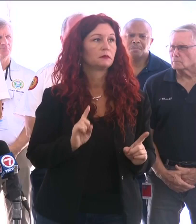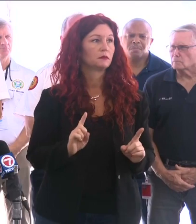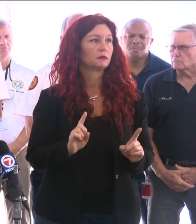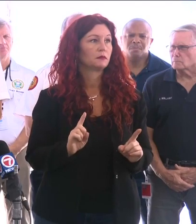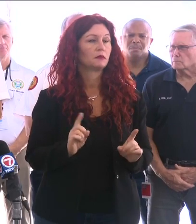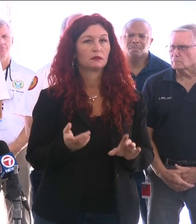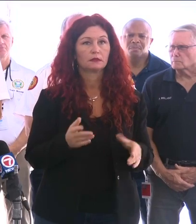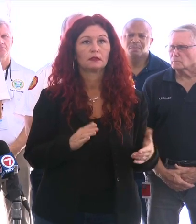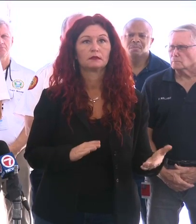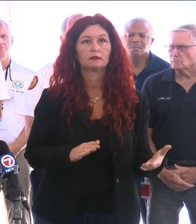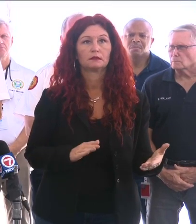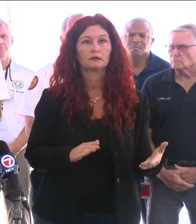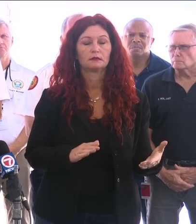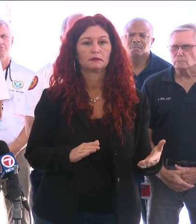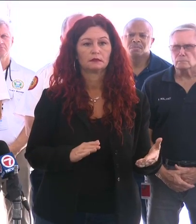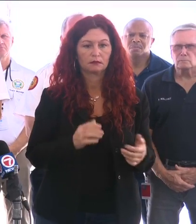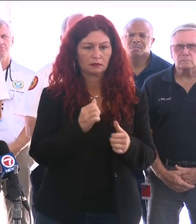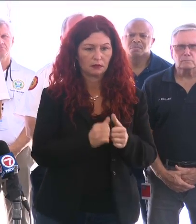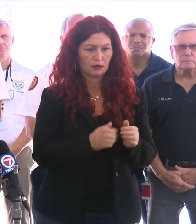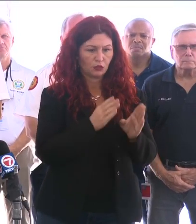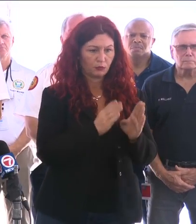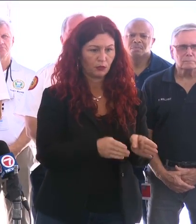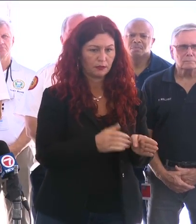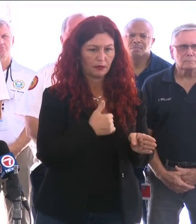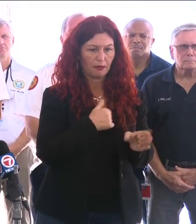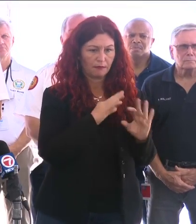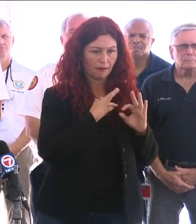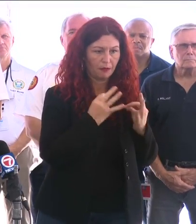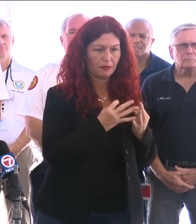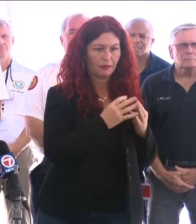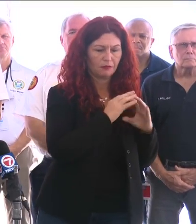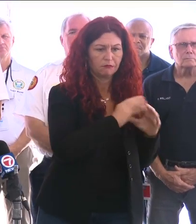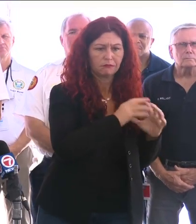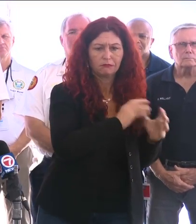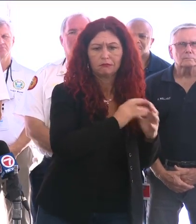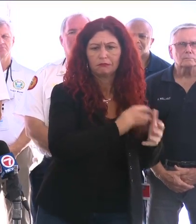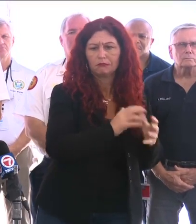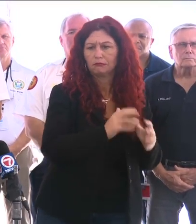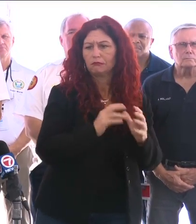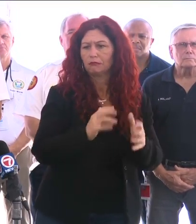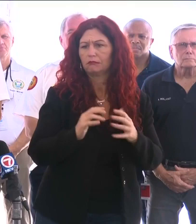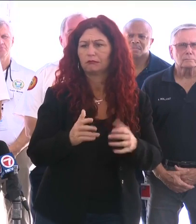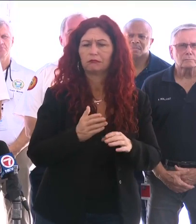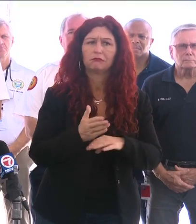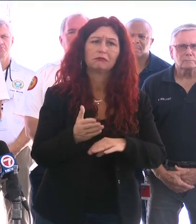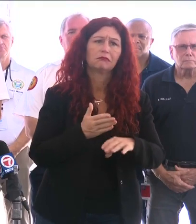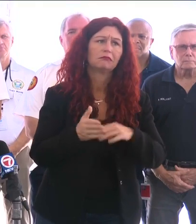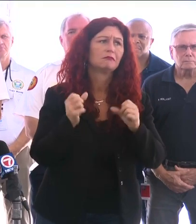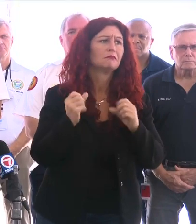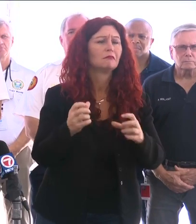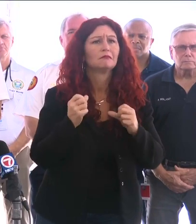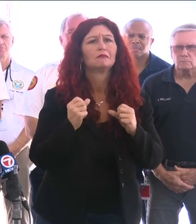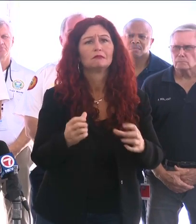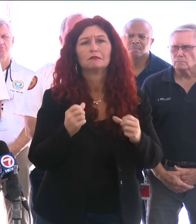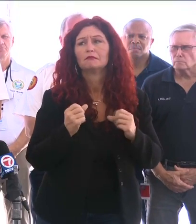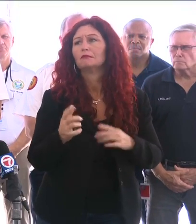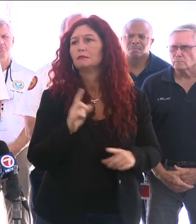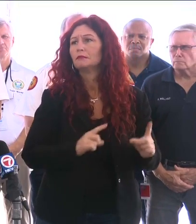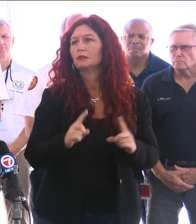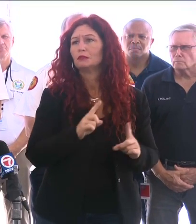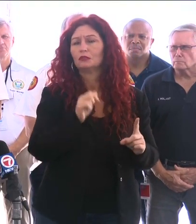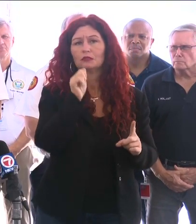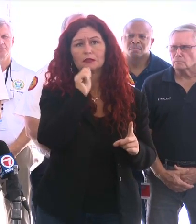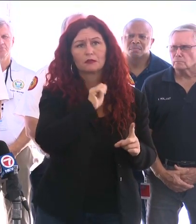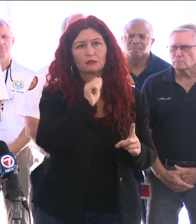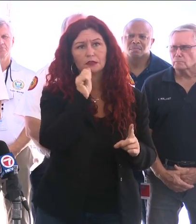The magnitude of this tragedy is growing each and every day. It's an aching hole in the center of